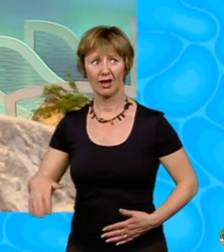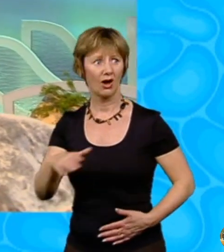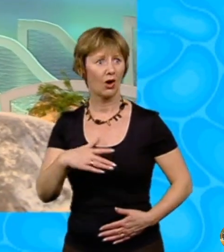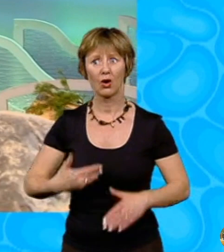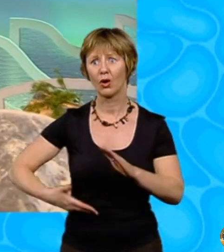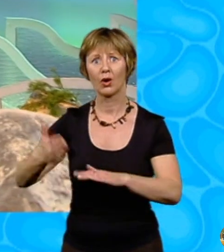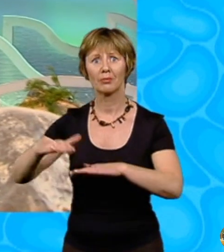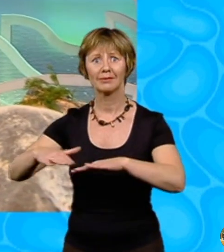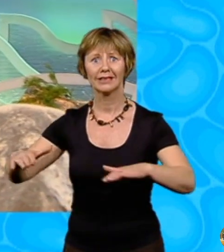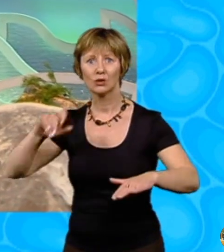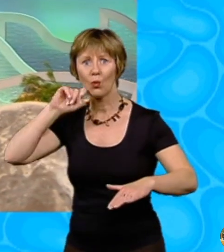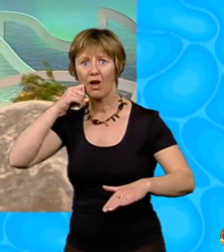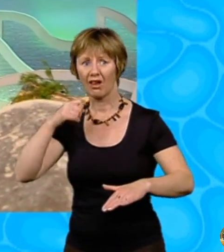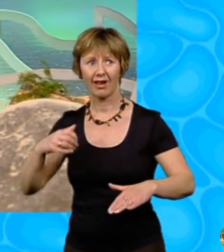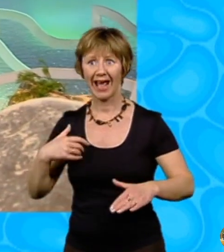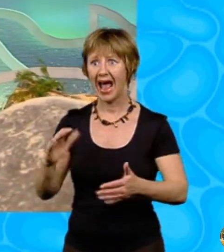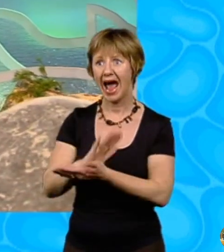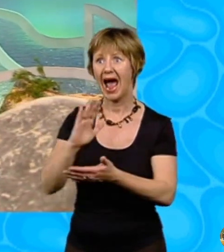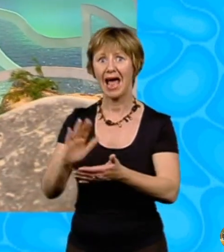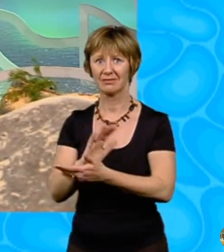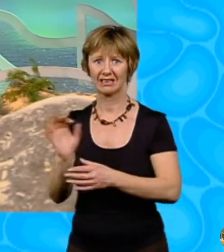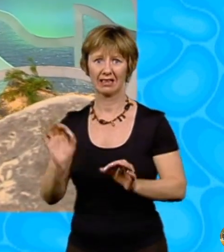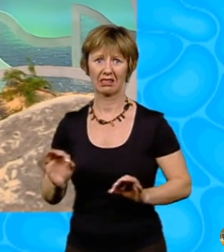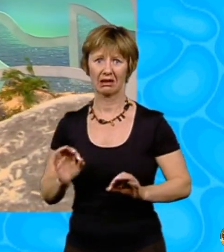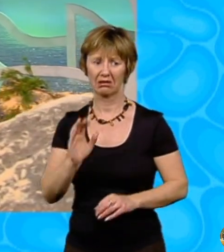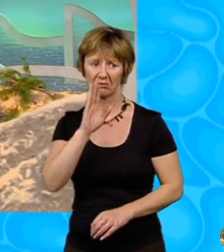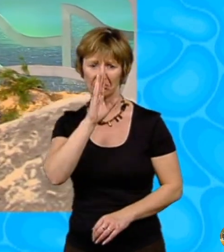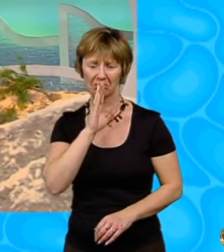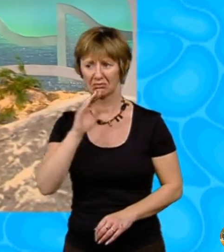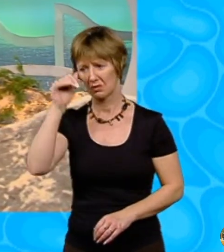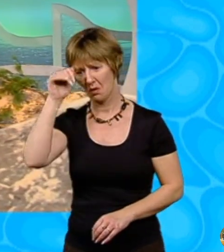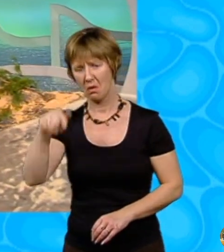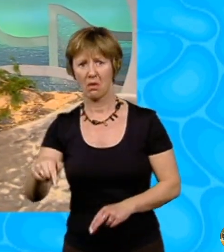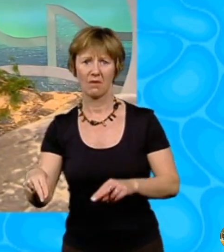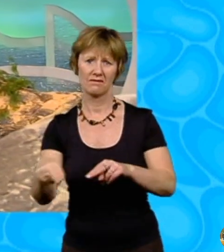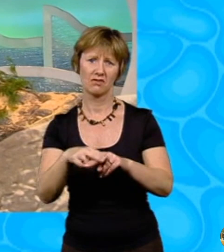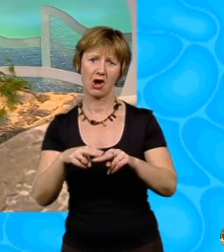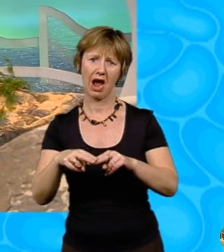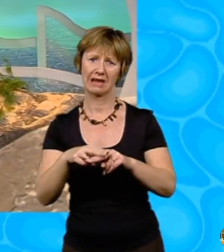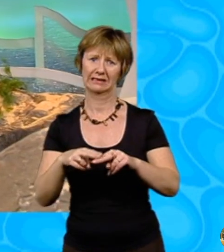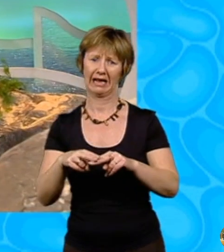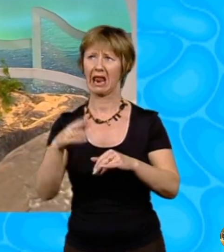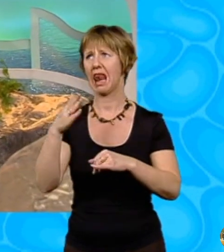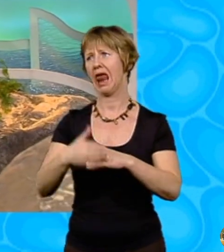Friday couldn't cheer us up. Everyone was very aware that Friday was going to be our last day with Miss Porter.